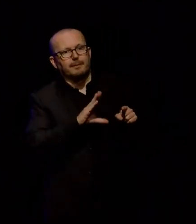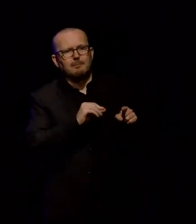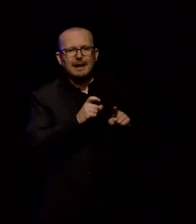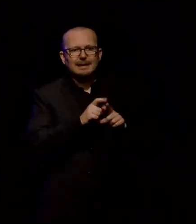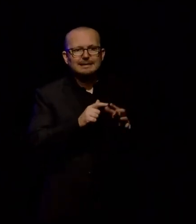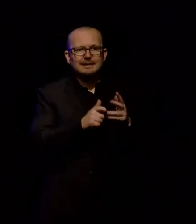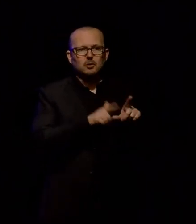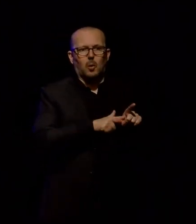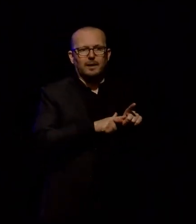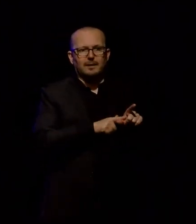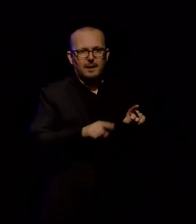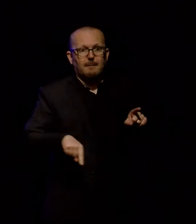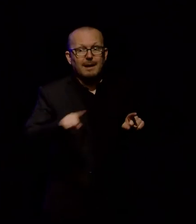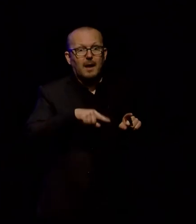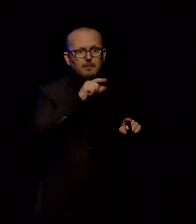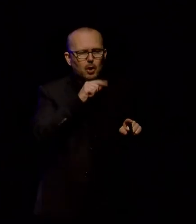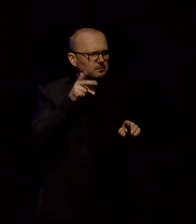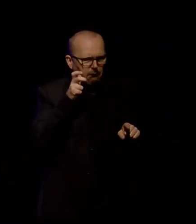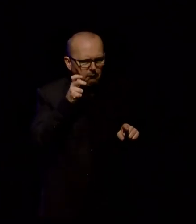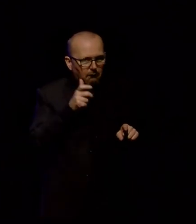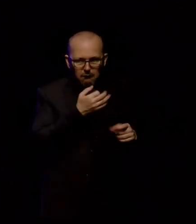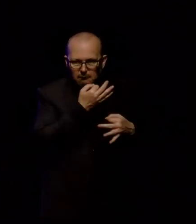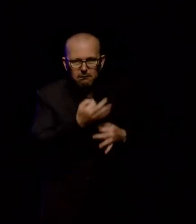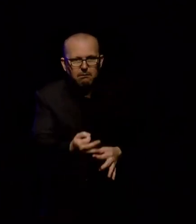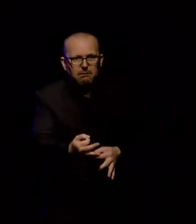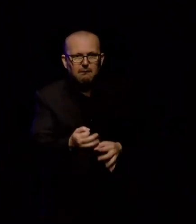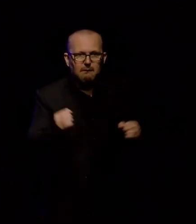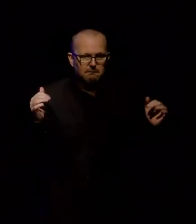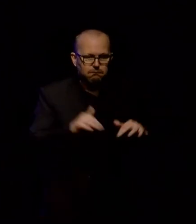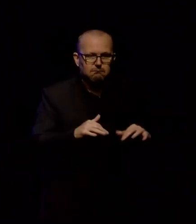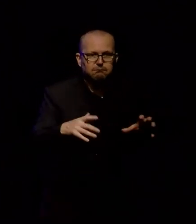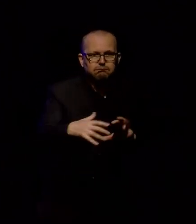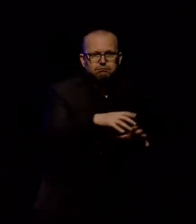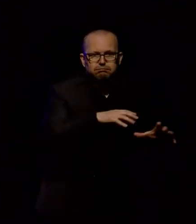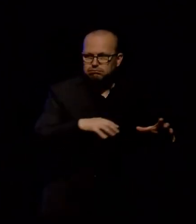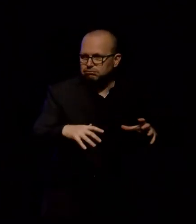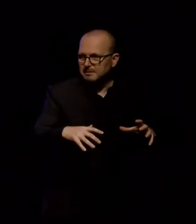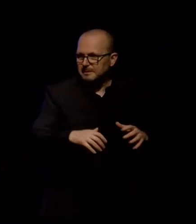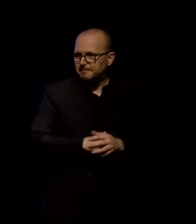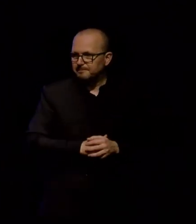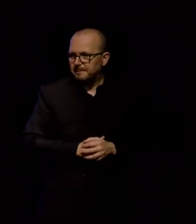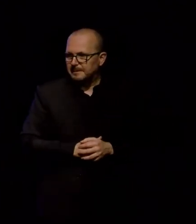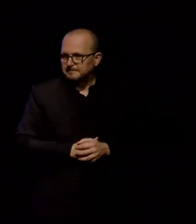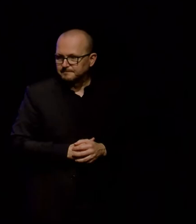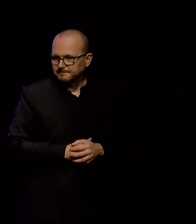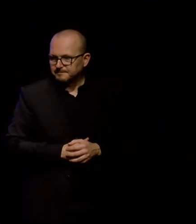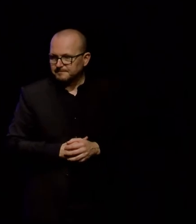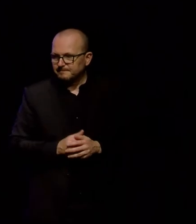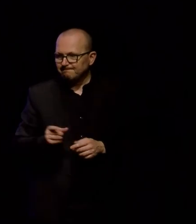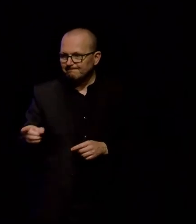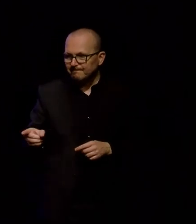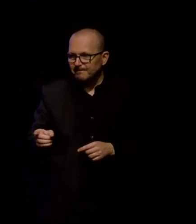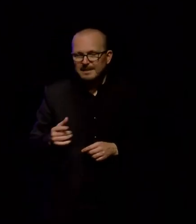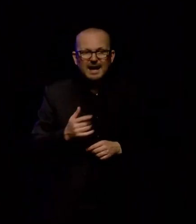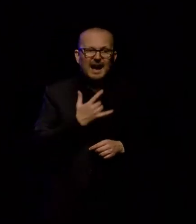designed to lure the real thing to the island. He built a nest around the decoy and fell in love. Sadly, this story takes a